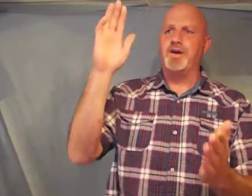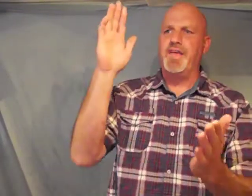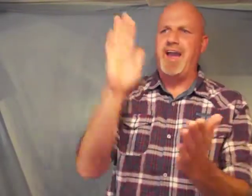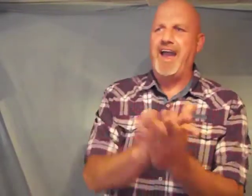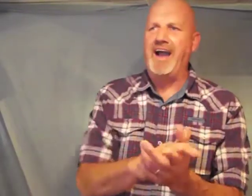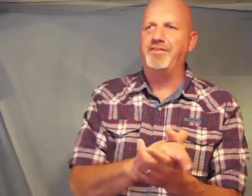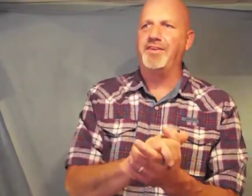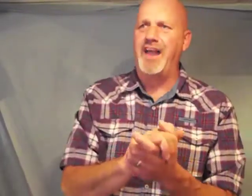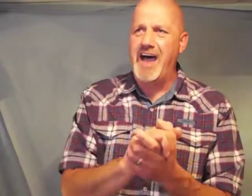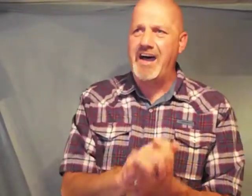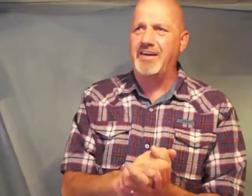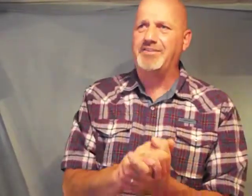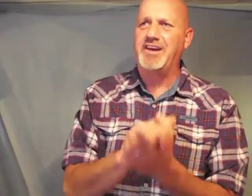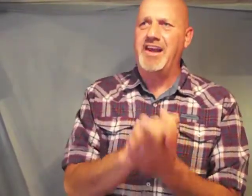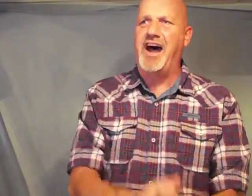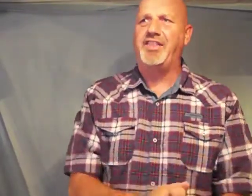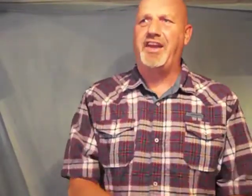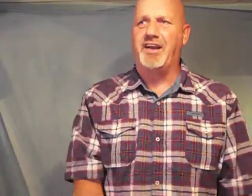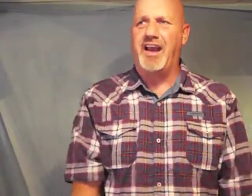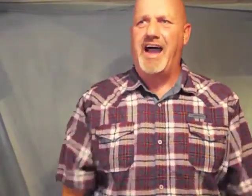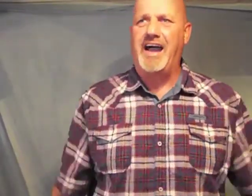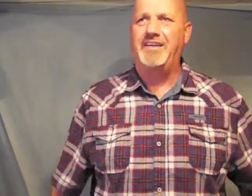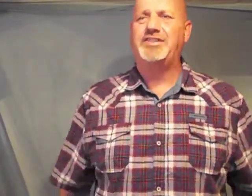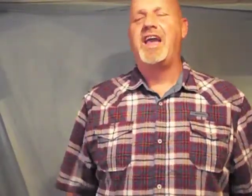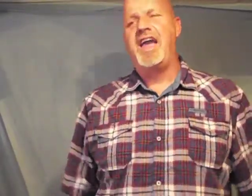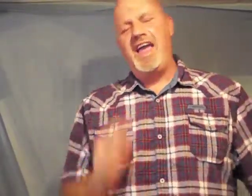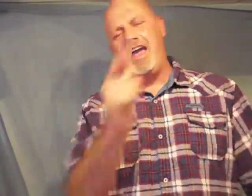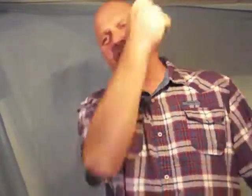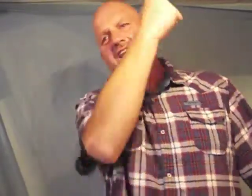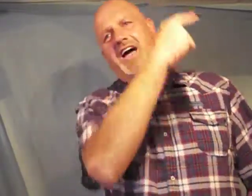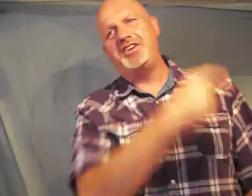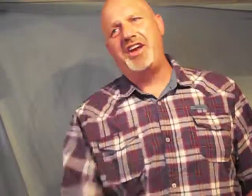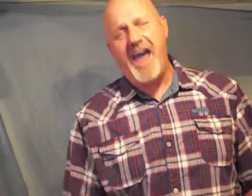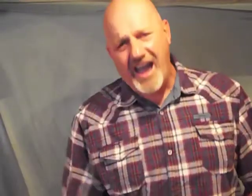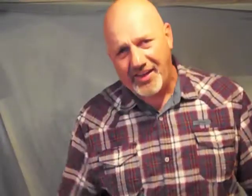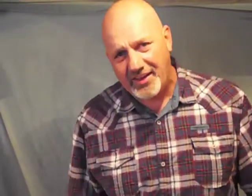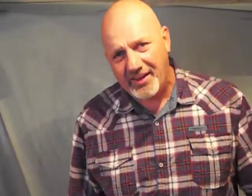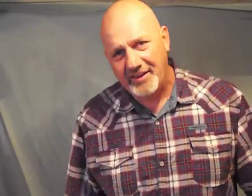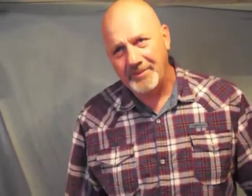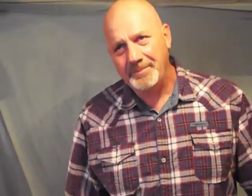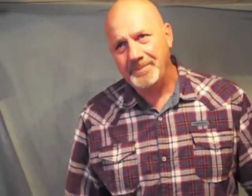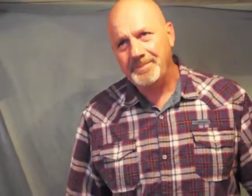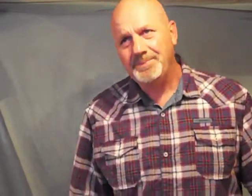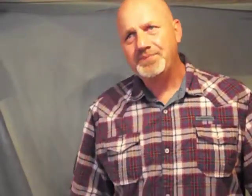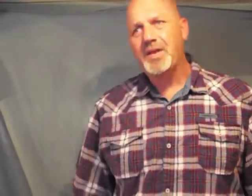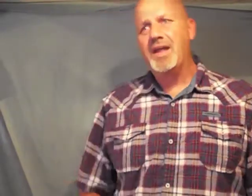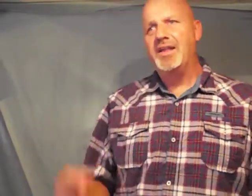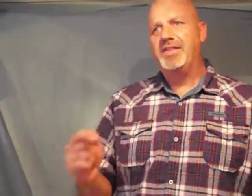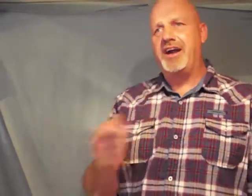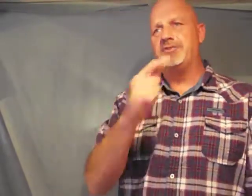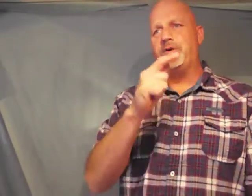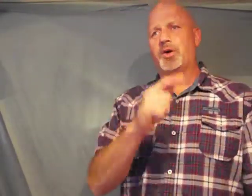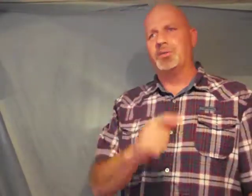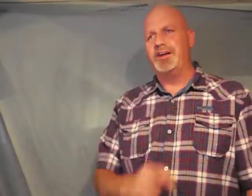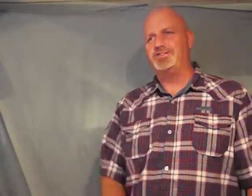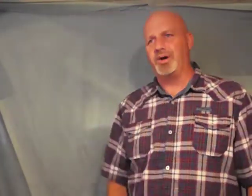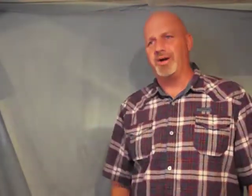they have loved not their lives even unto death therefore rejoice